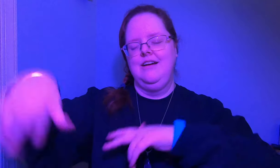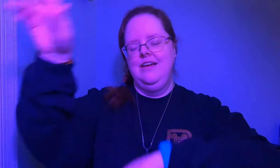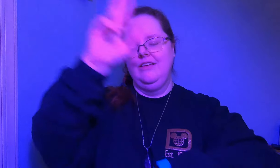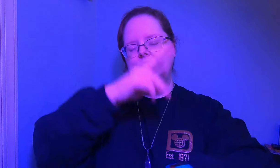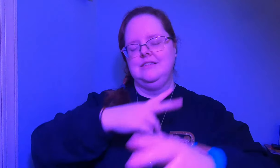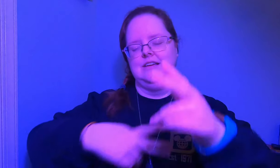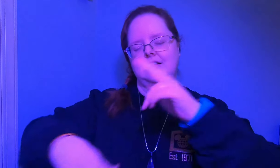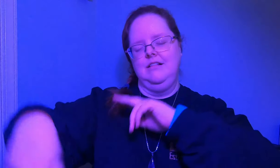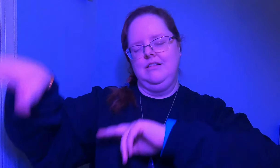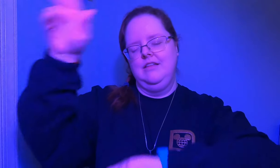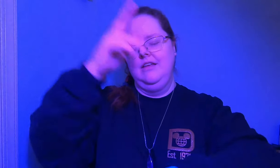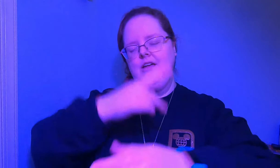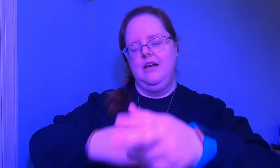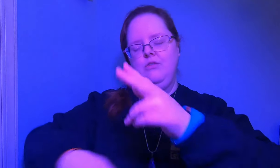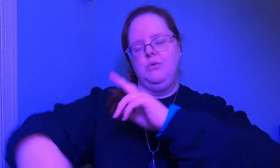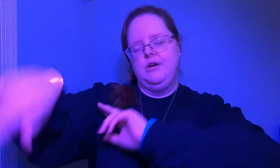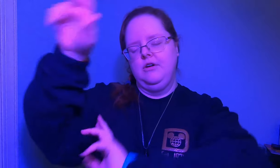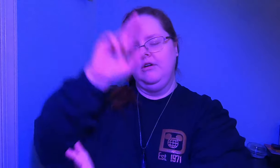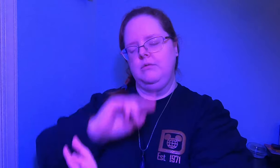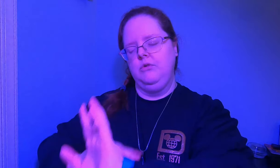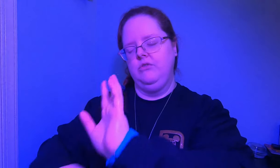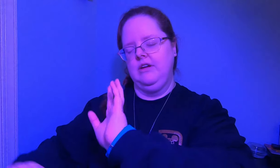that cycle of water moving